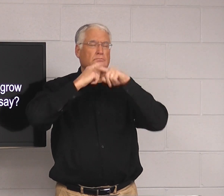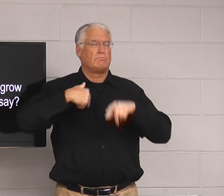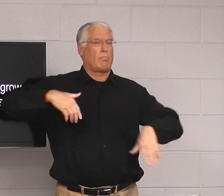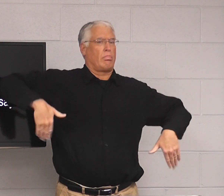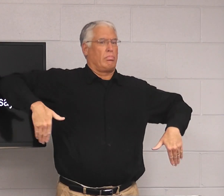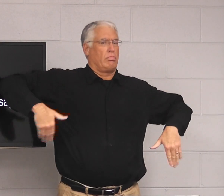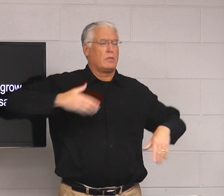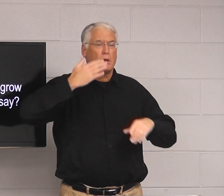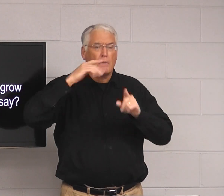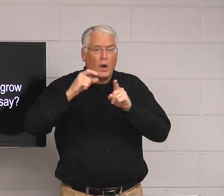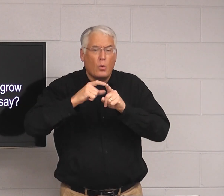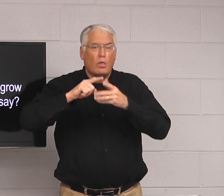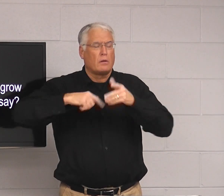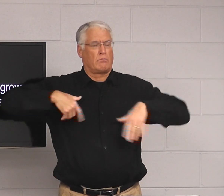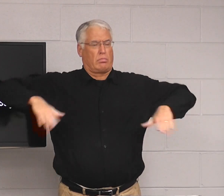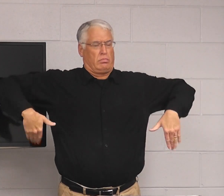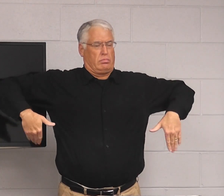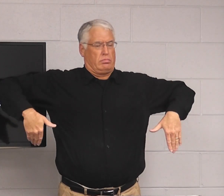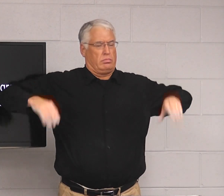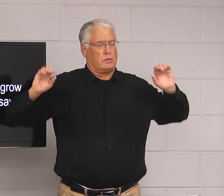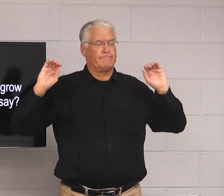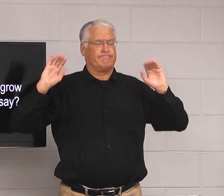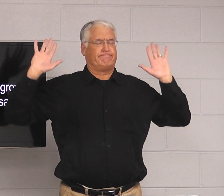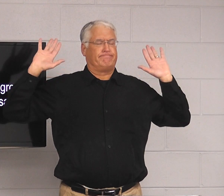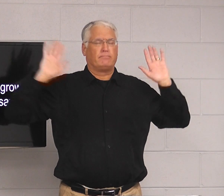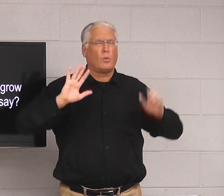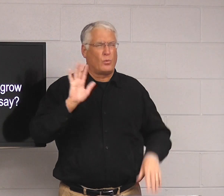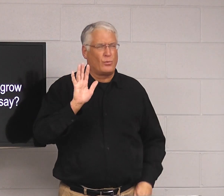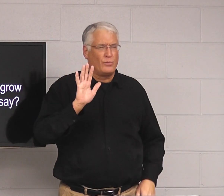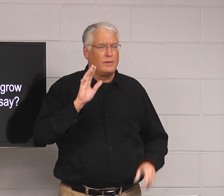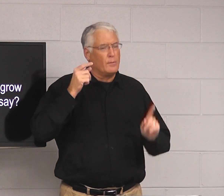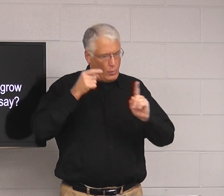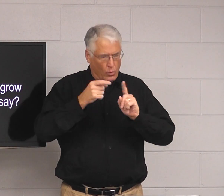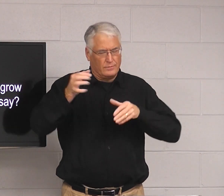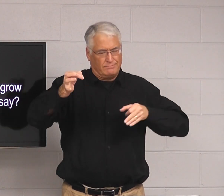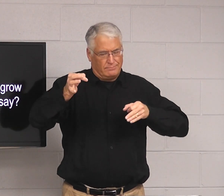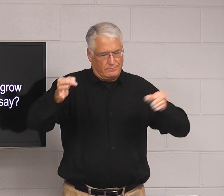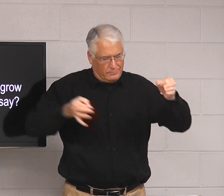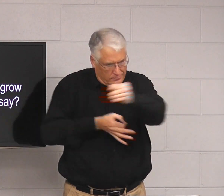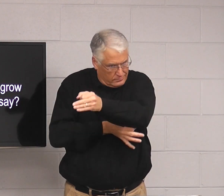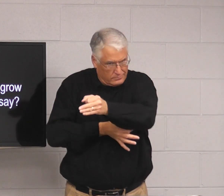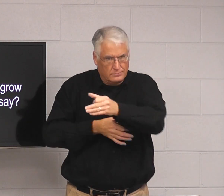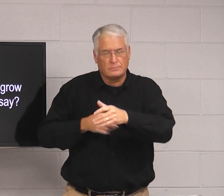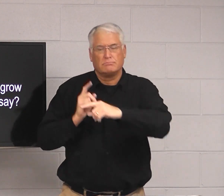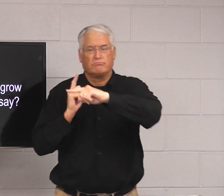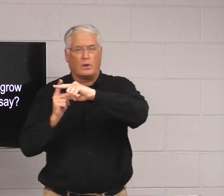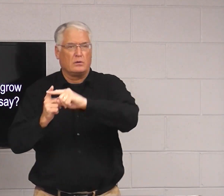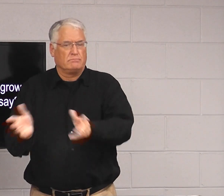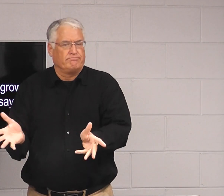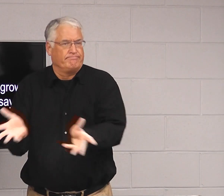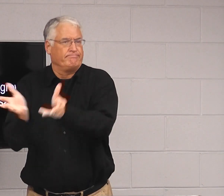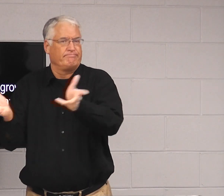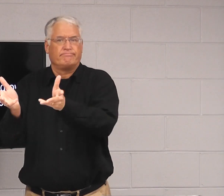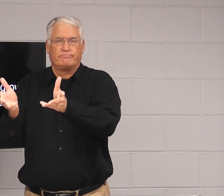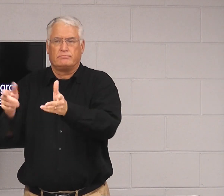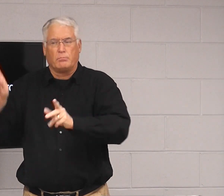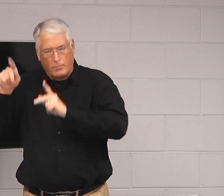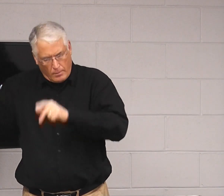stop speaking to that person and not say anything. No. The point is that instead, you would speak positively,